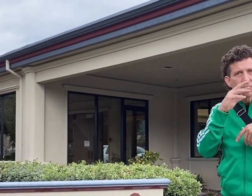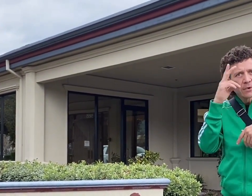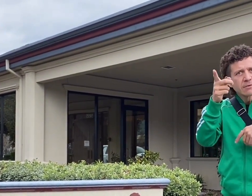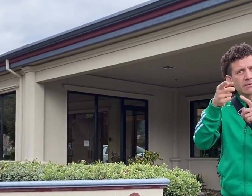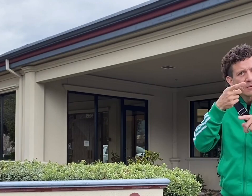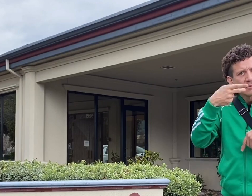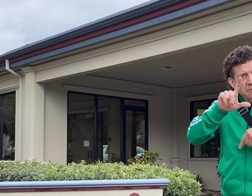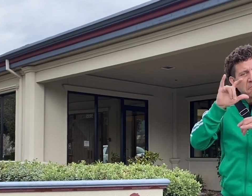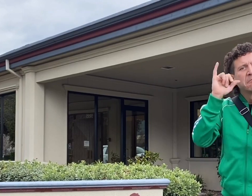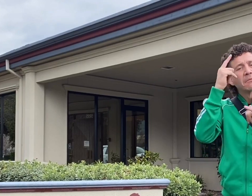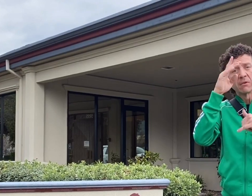of Pleasanton.